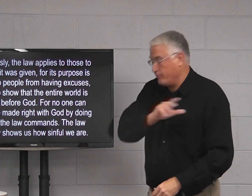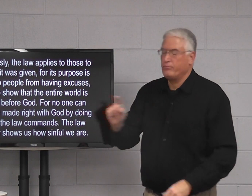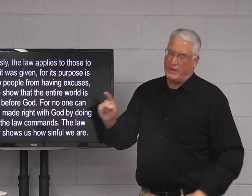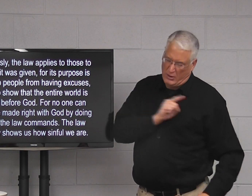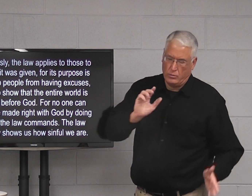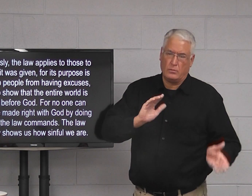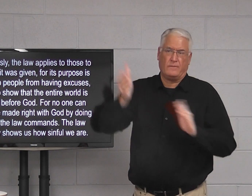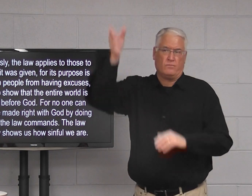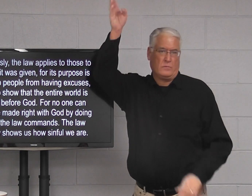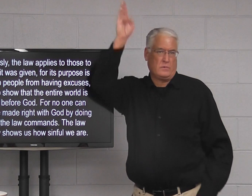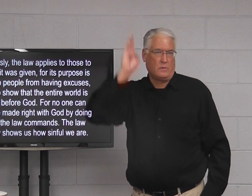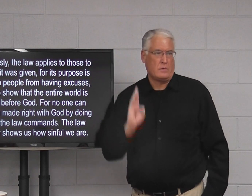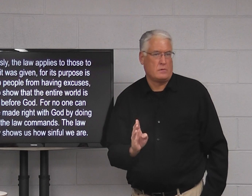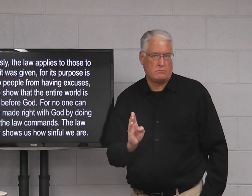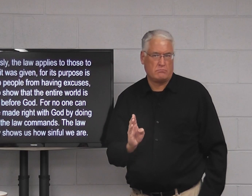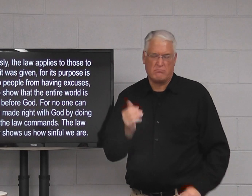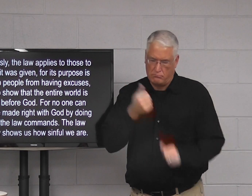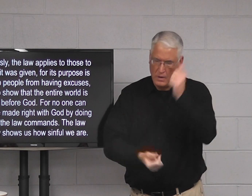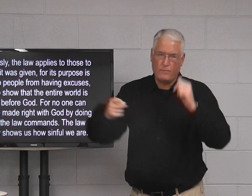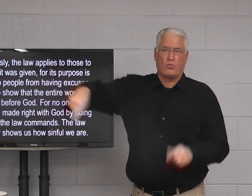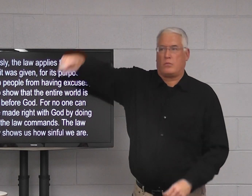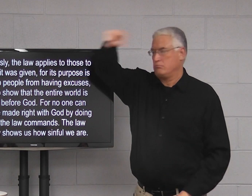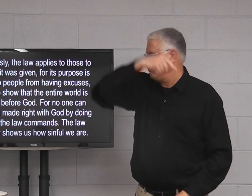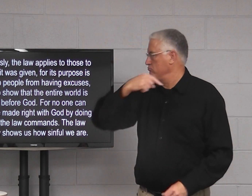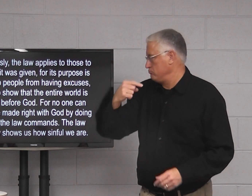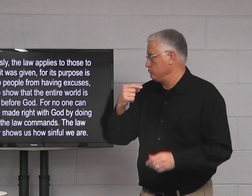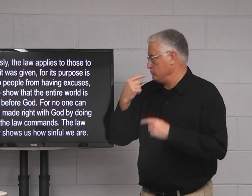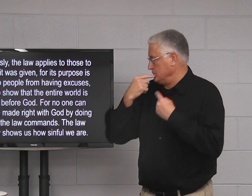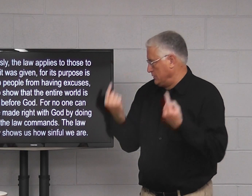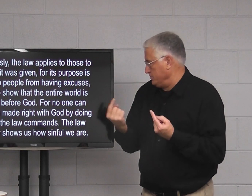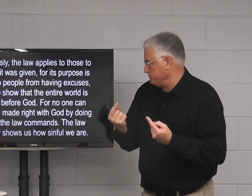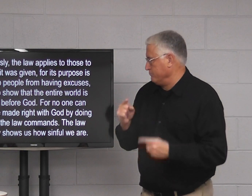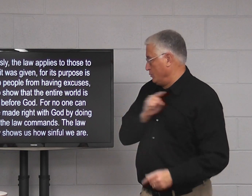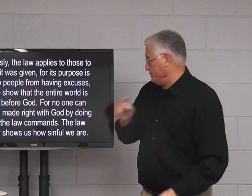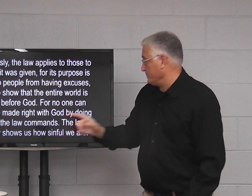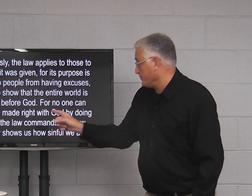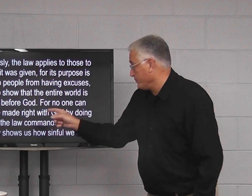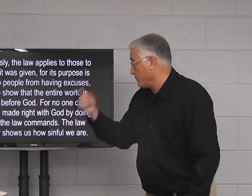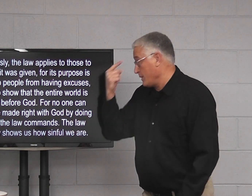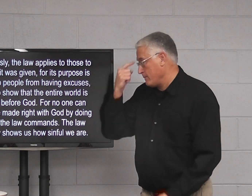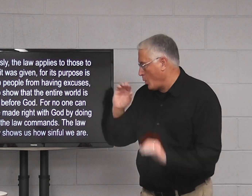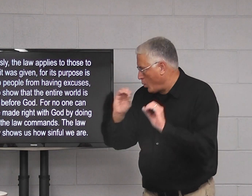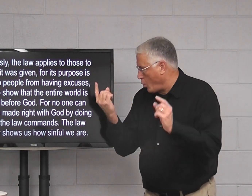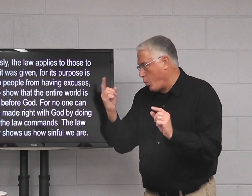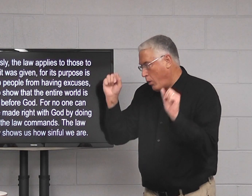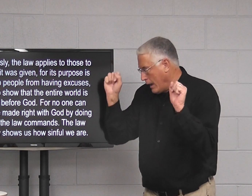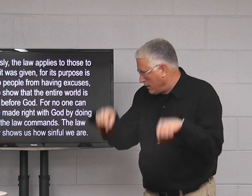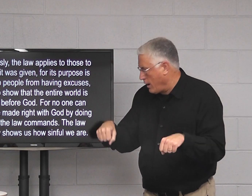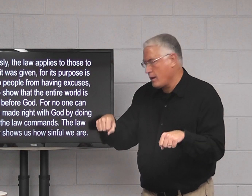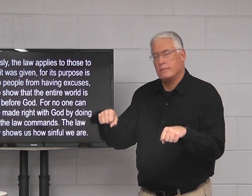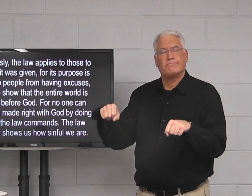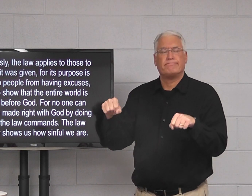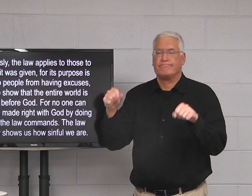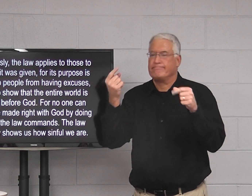is guilty before God. Every one of us are sinners. For no one can